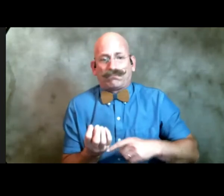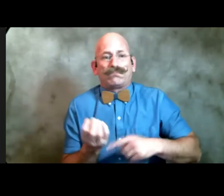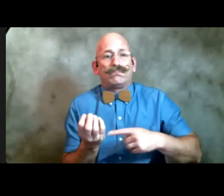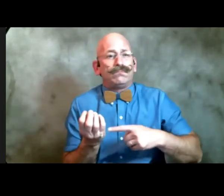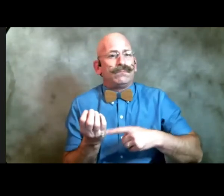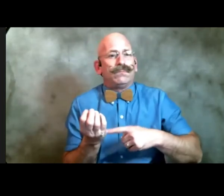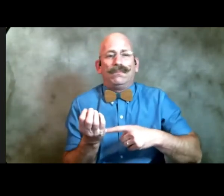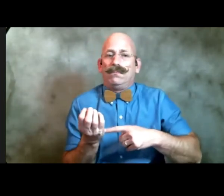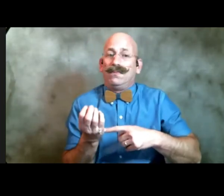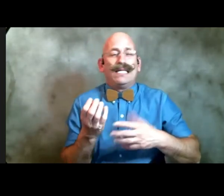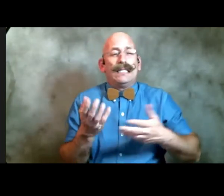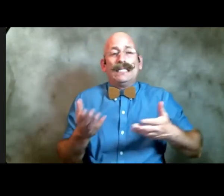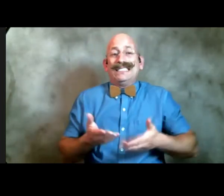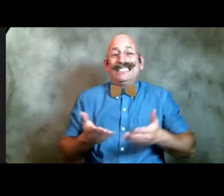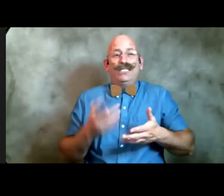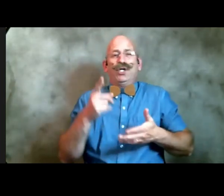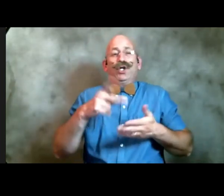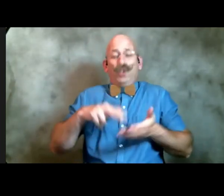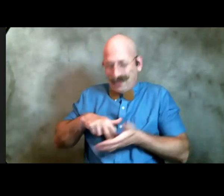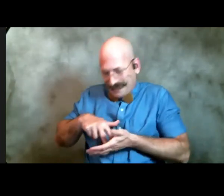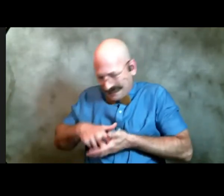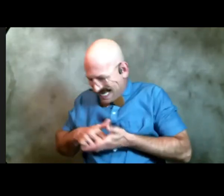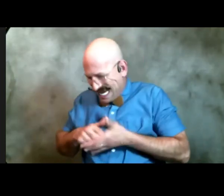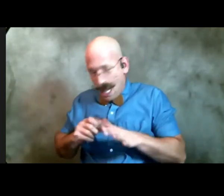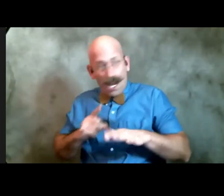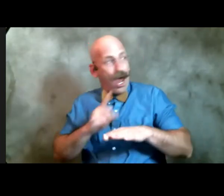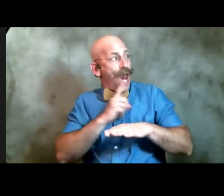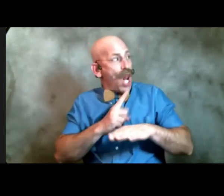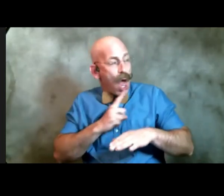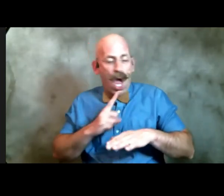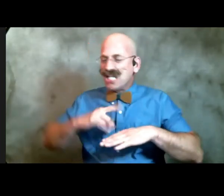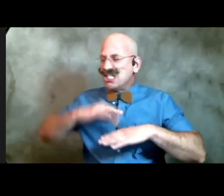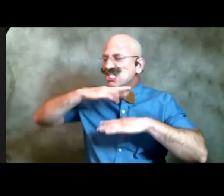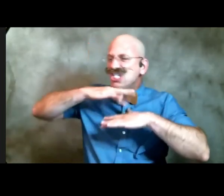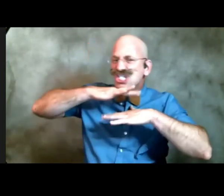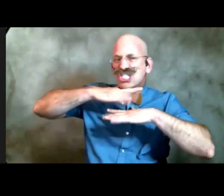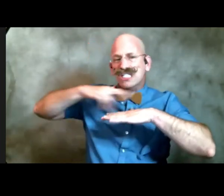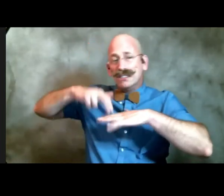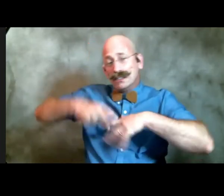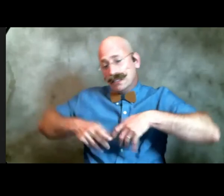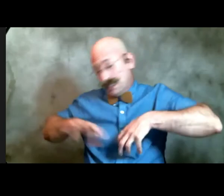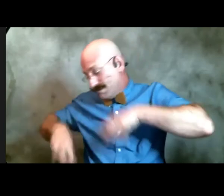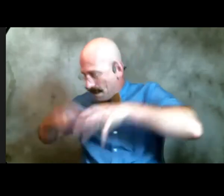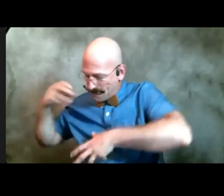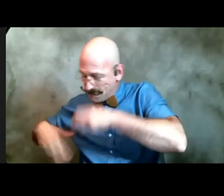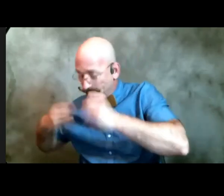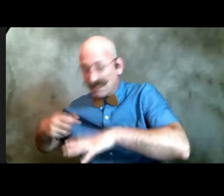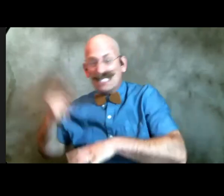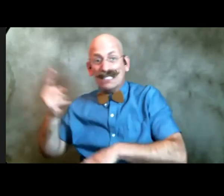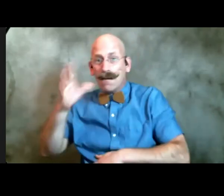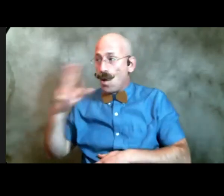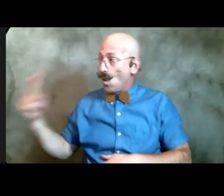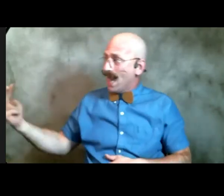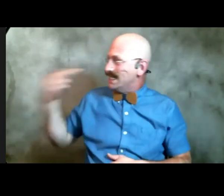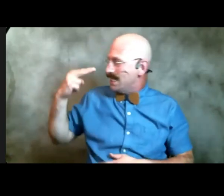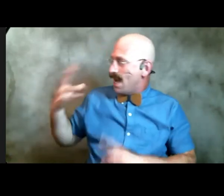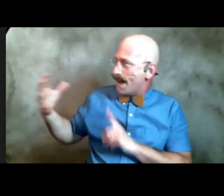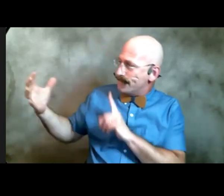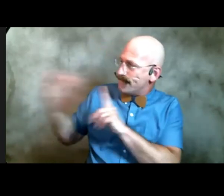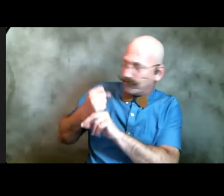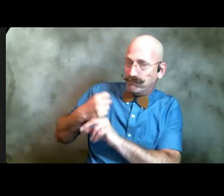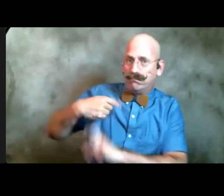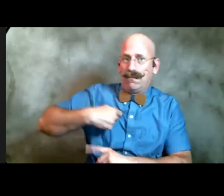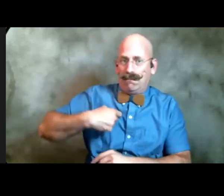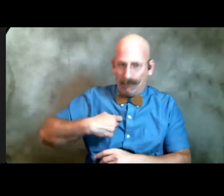here as you kneel alone in the muck someone will see you gag up your tiny